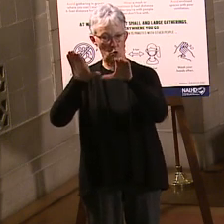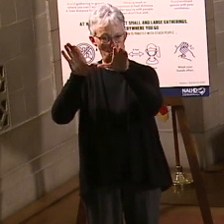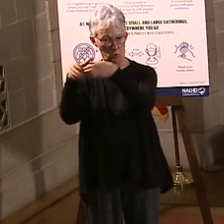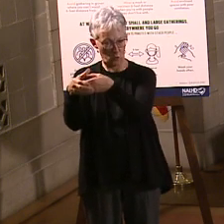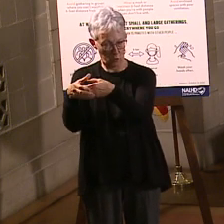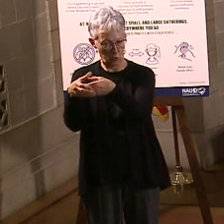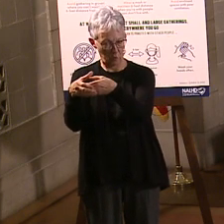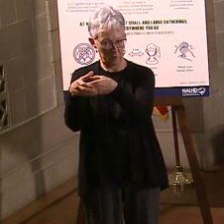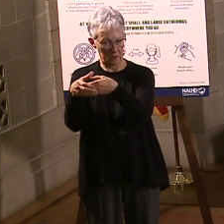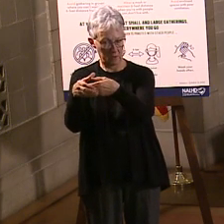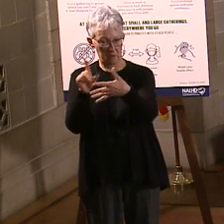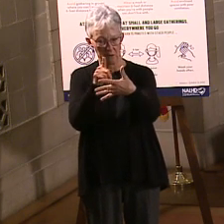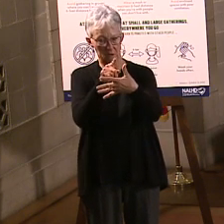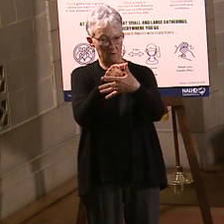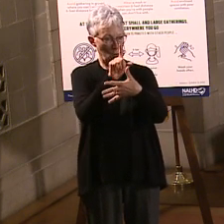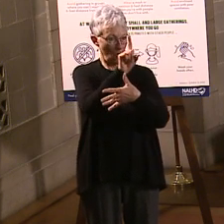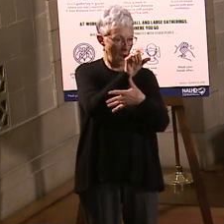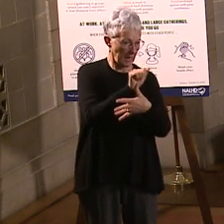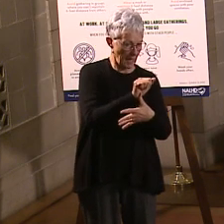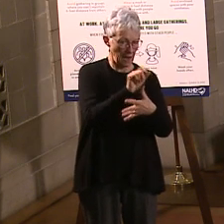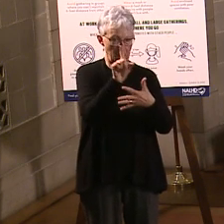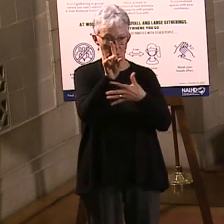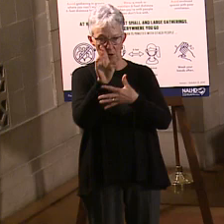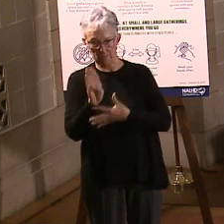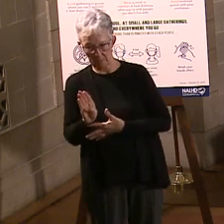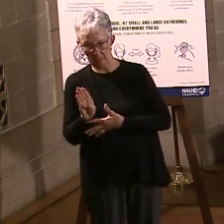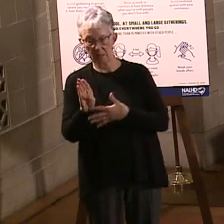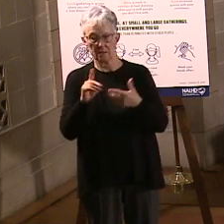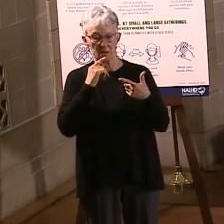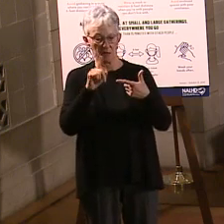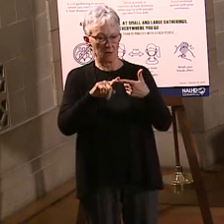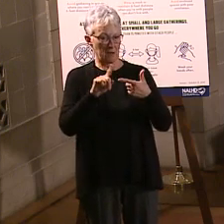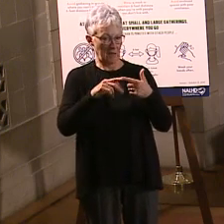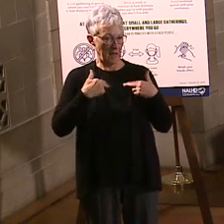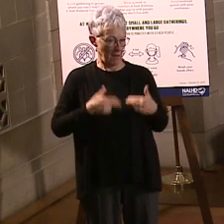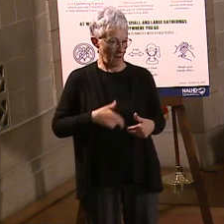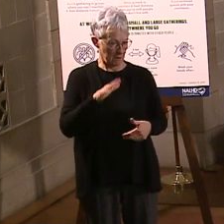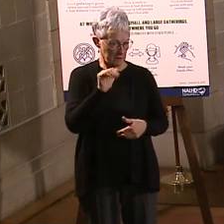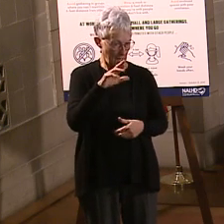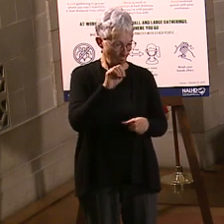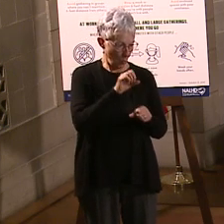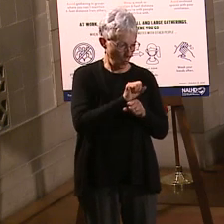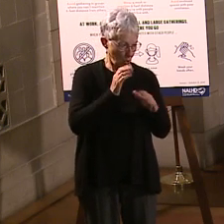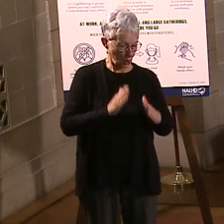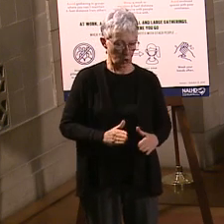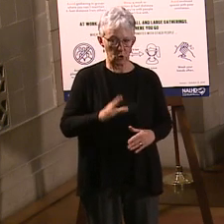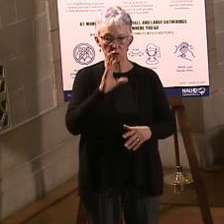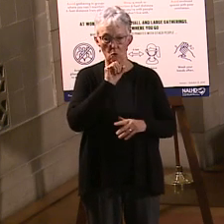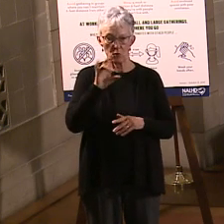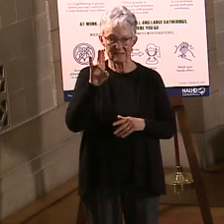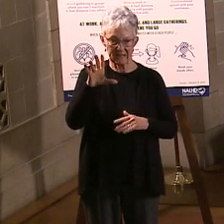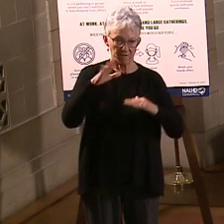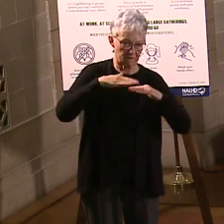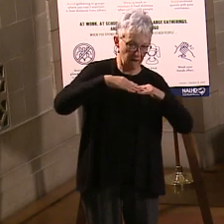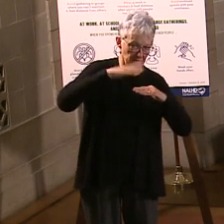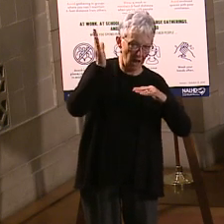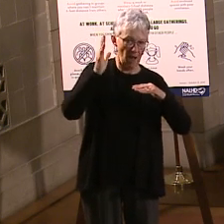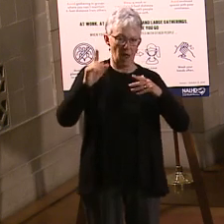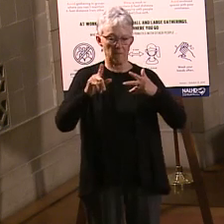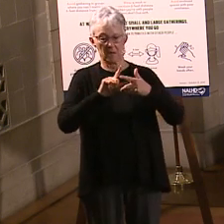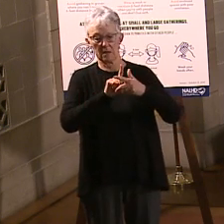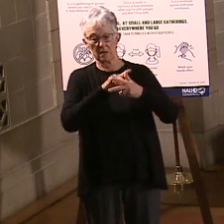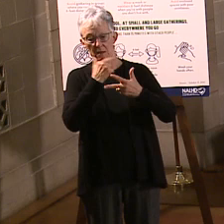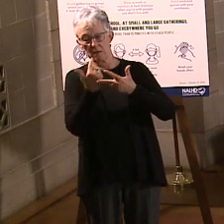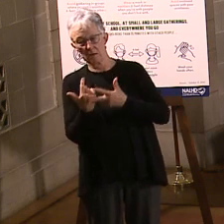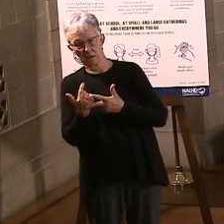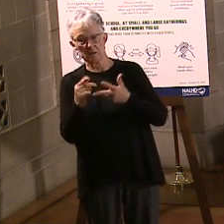through to get selected. You know, it's health care workers first and then 75 and up or 65 and up. And then, you know, we work down the tiers. So when